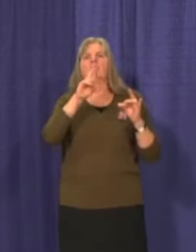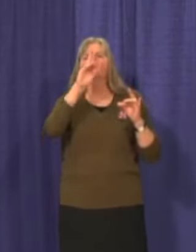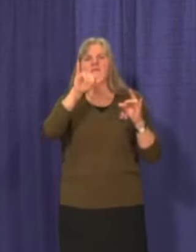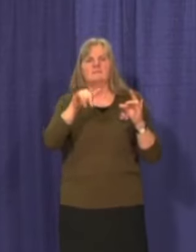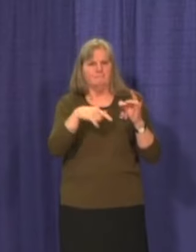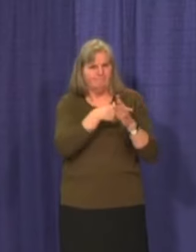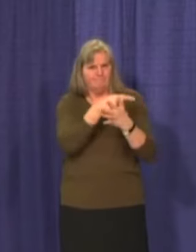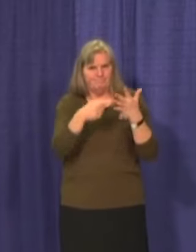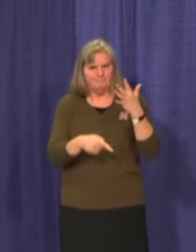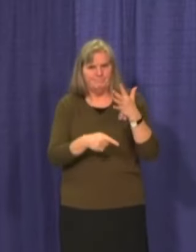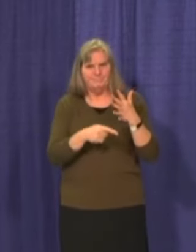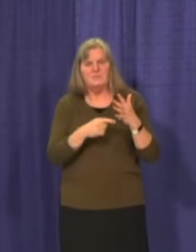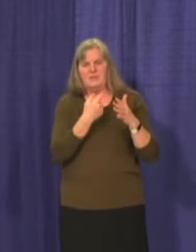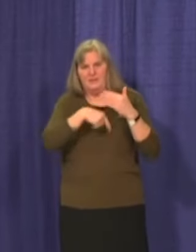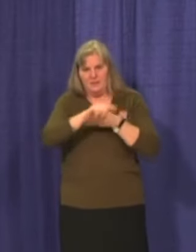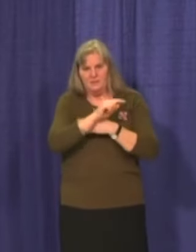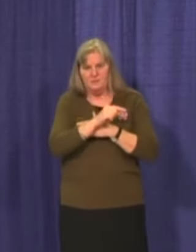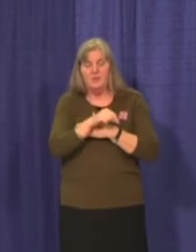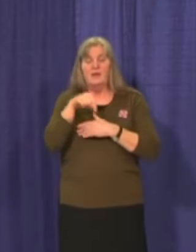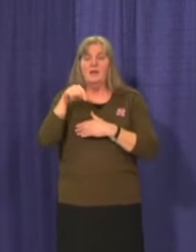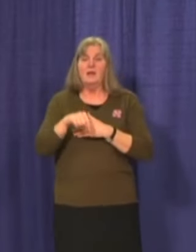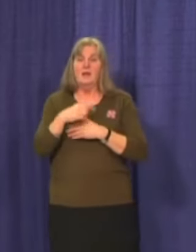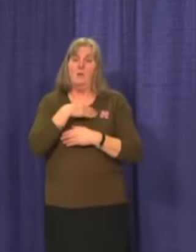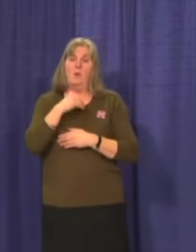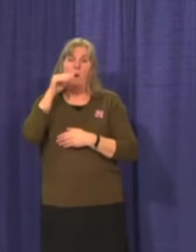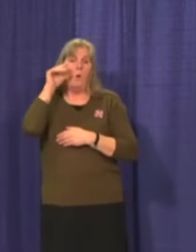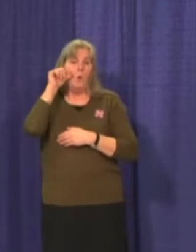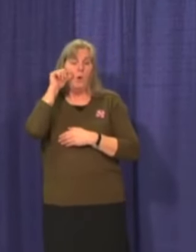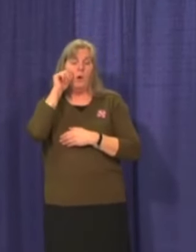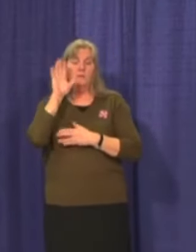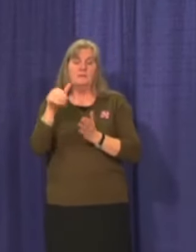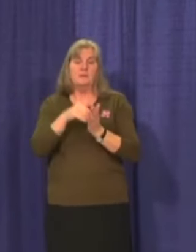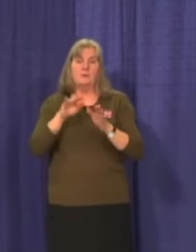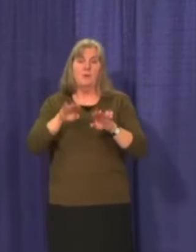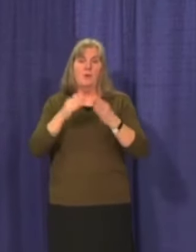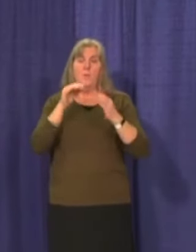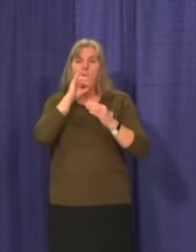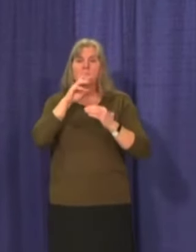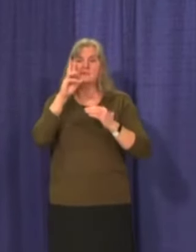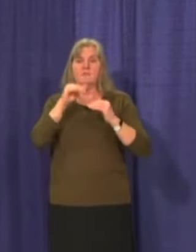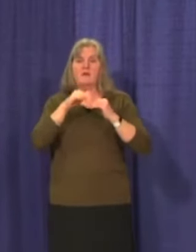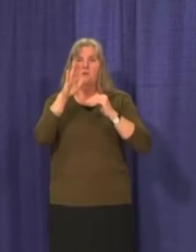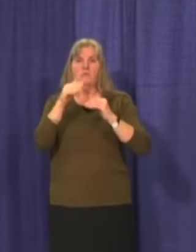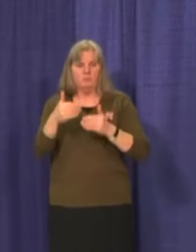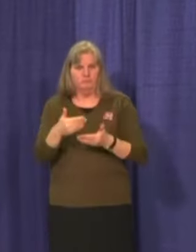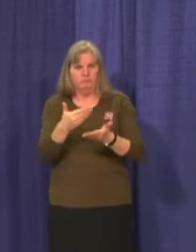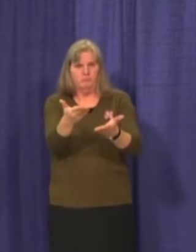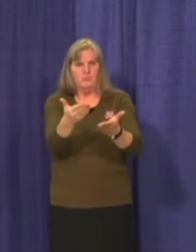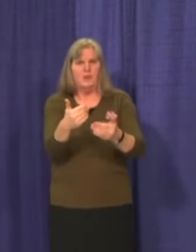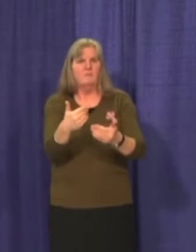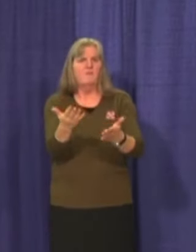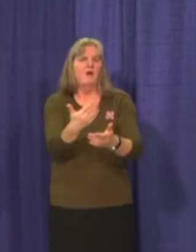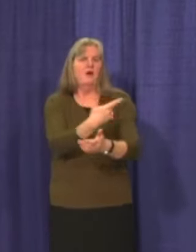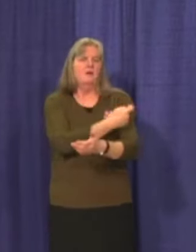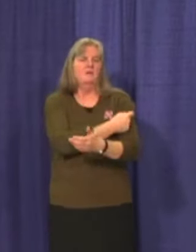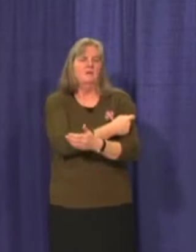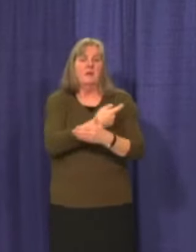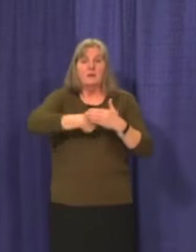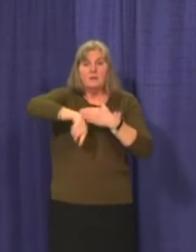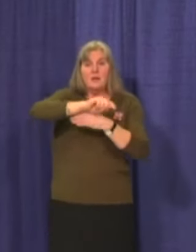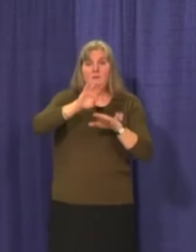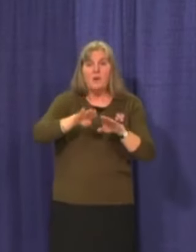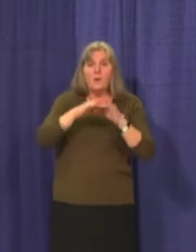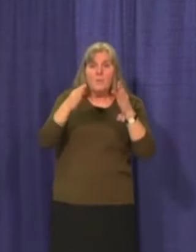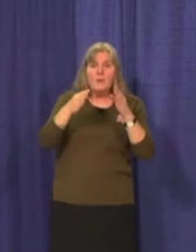The clinic here in Whitehorse is now open to eligible adults over 65 years of age. Next week it will be